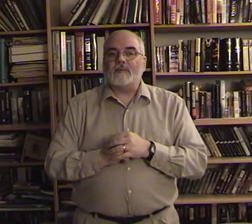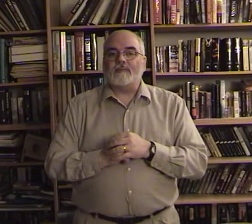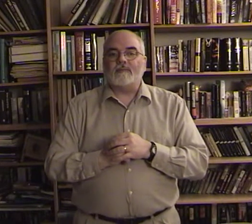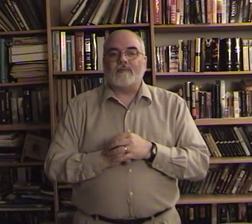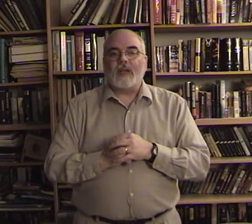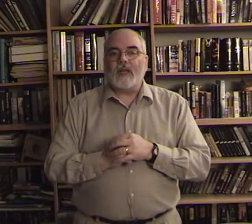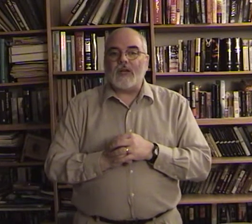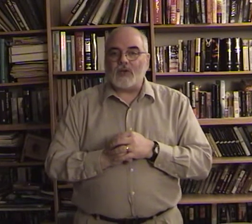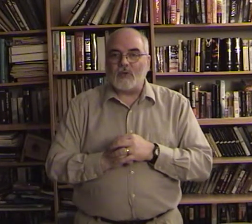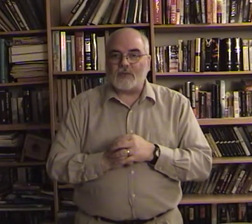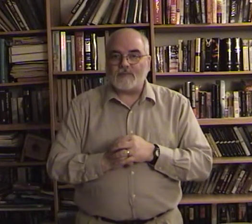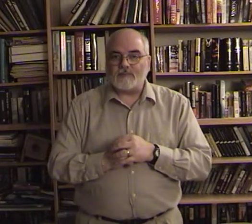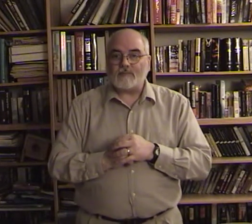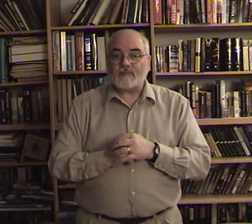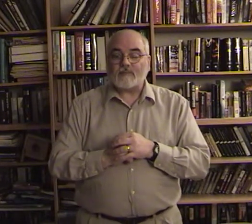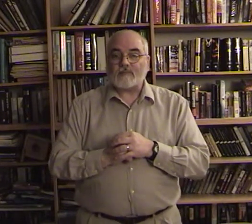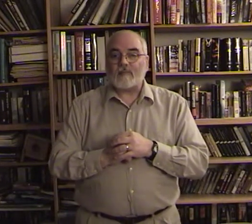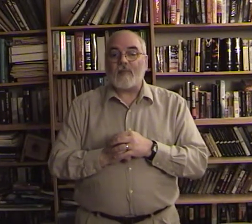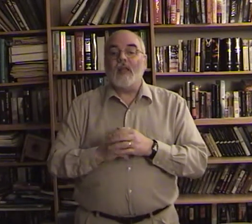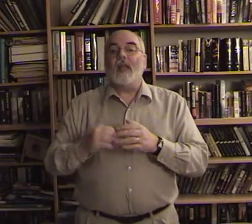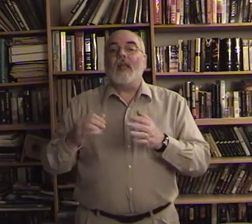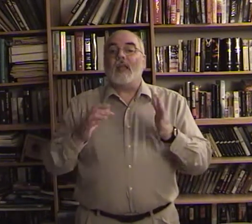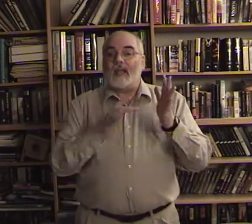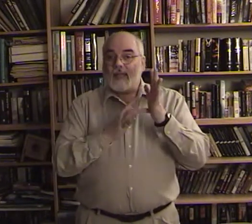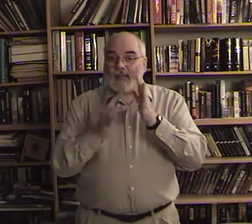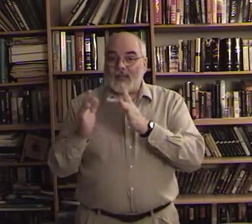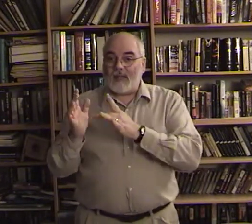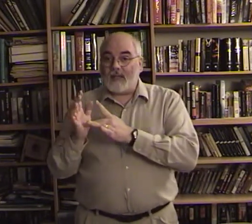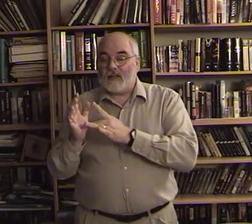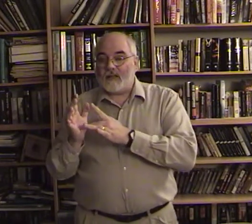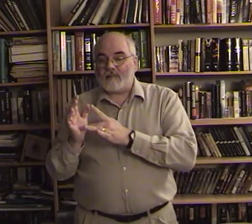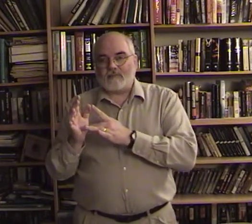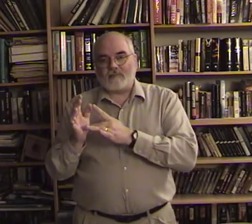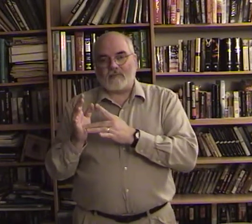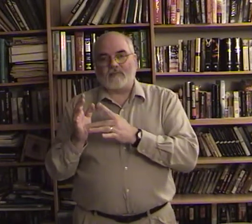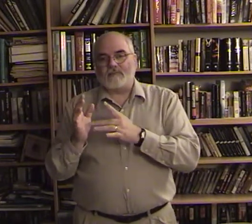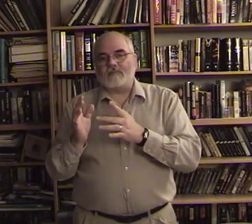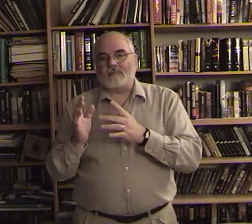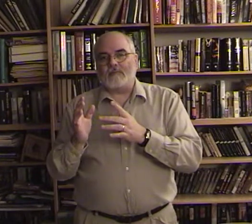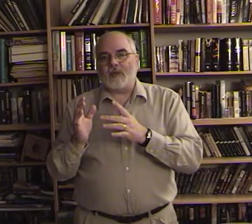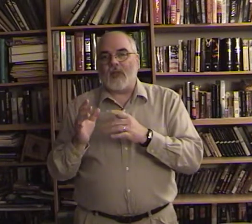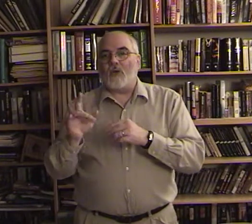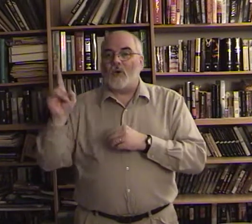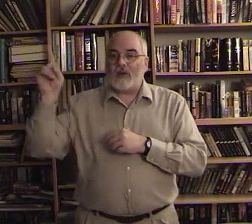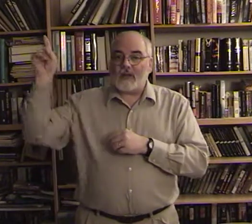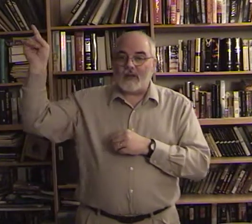he had chosen he okay or he